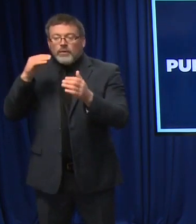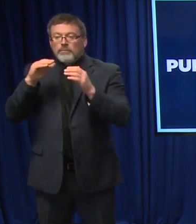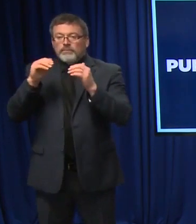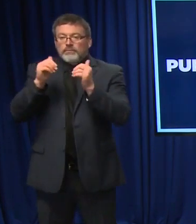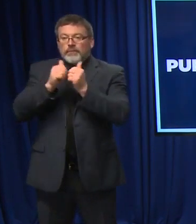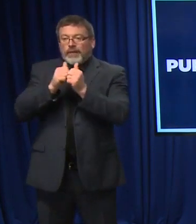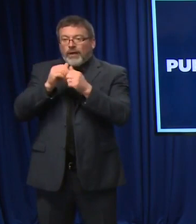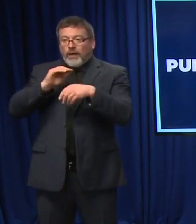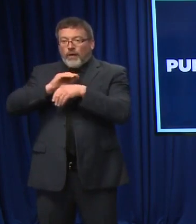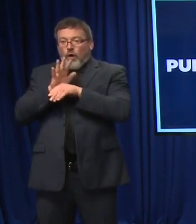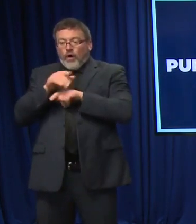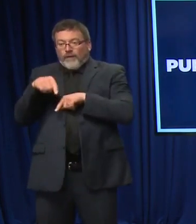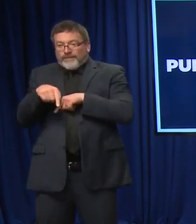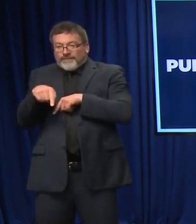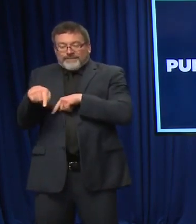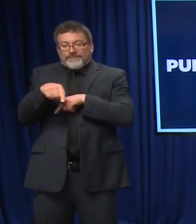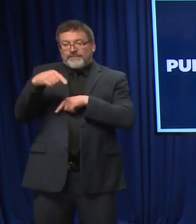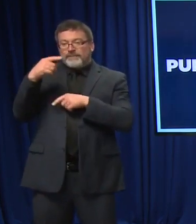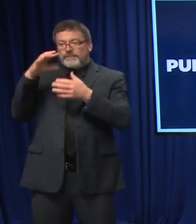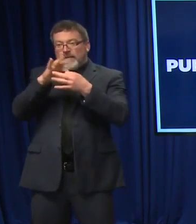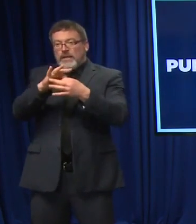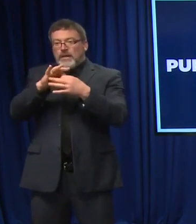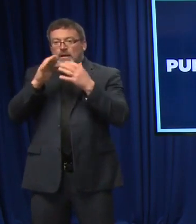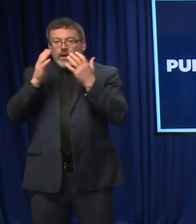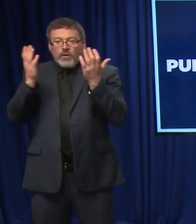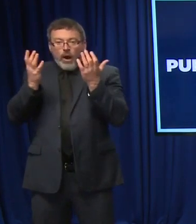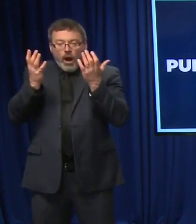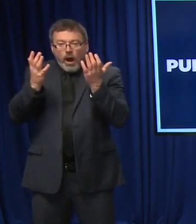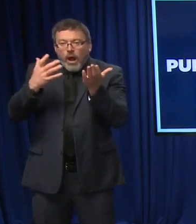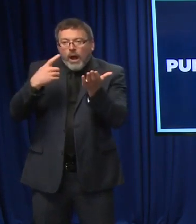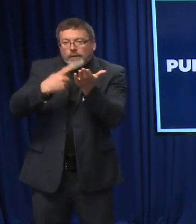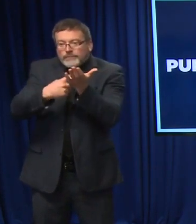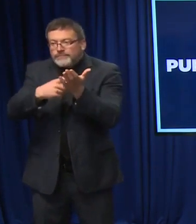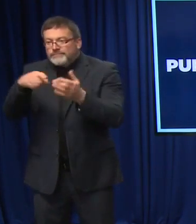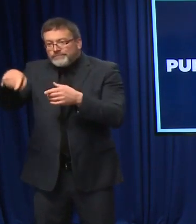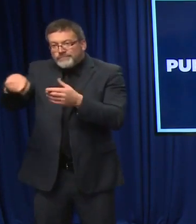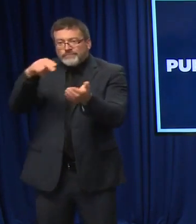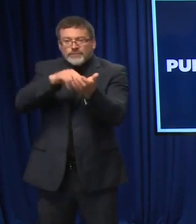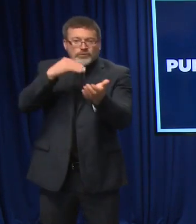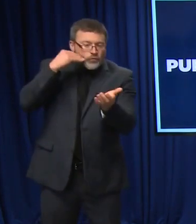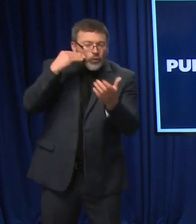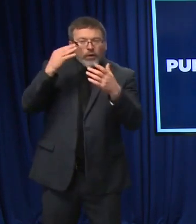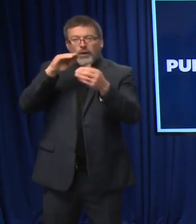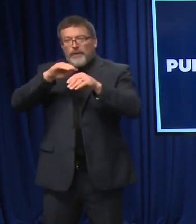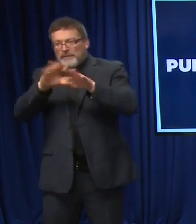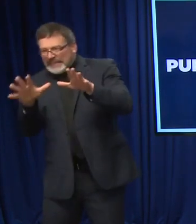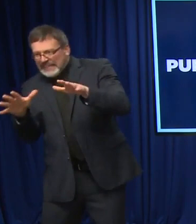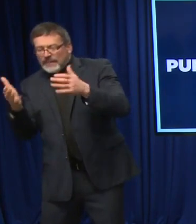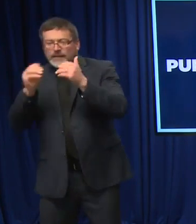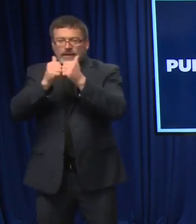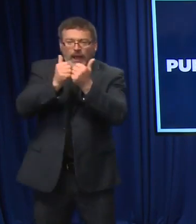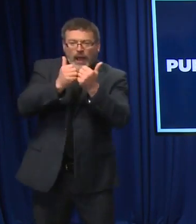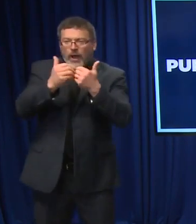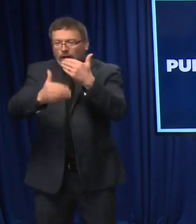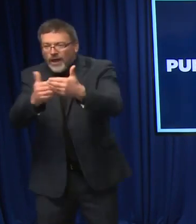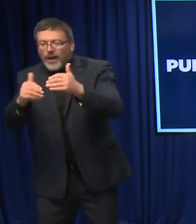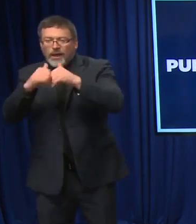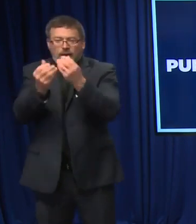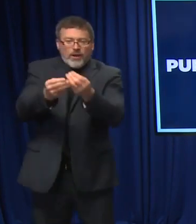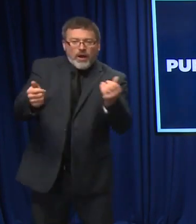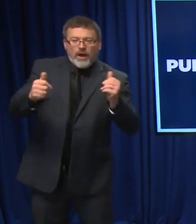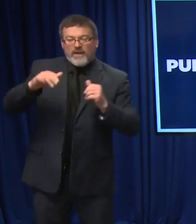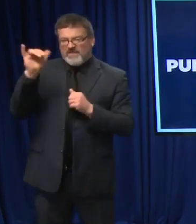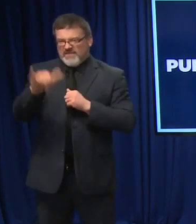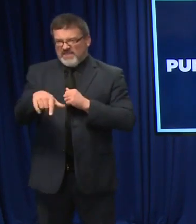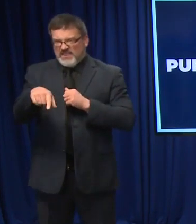this press conference, I stand and talk about long-term care facility outbreaks. Facilities that care for our elderly